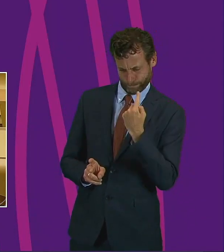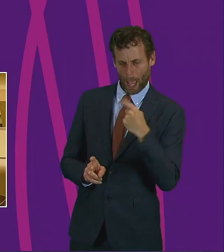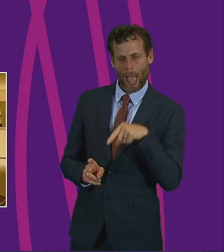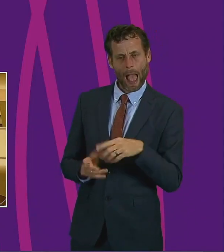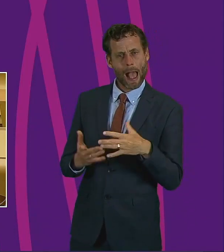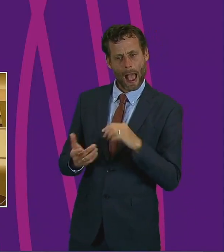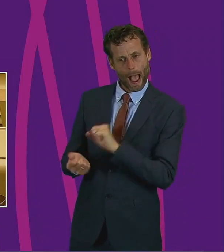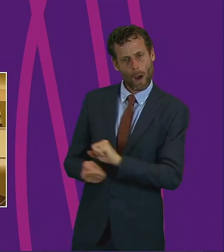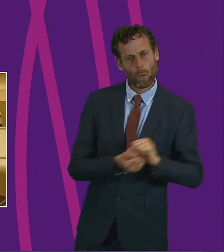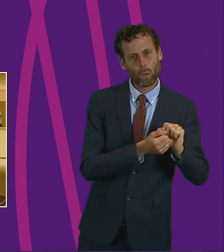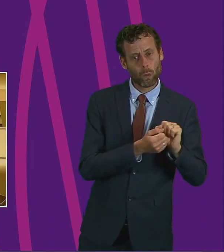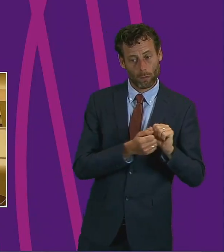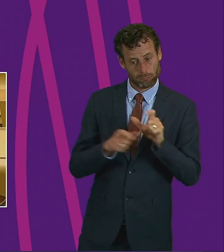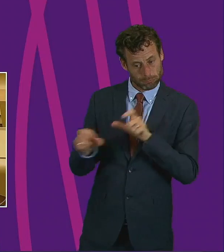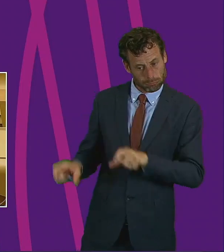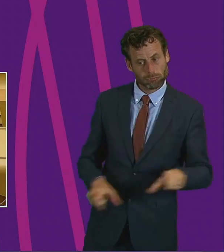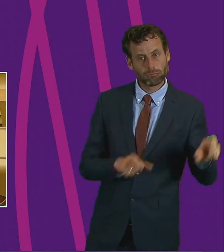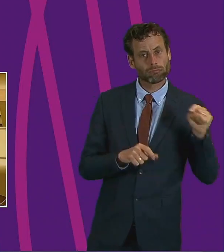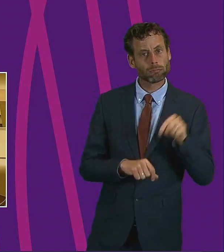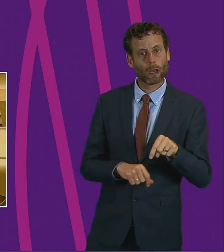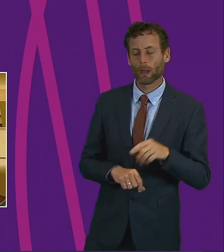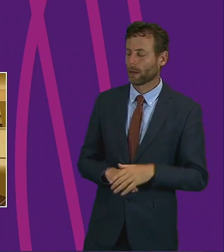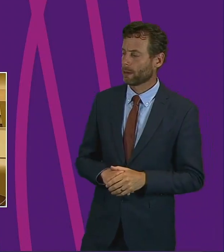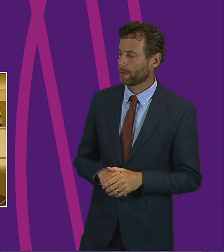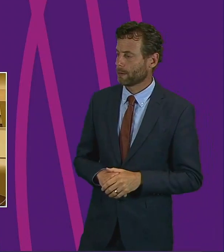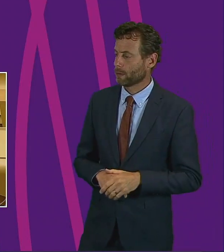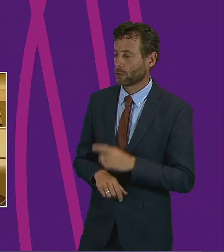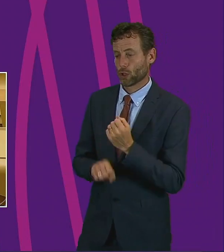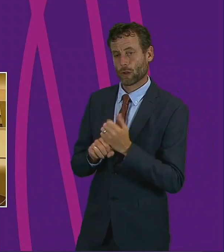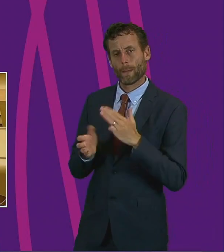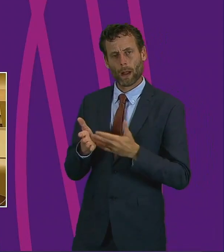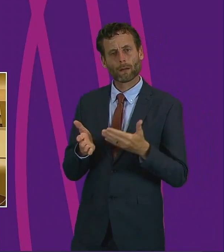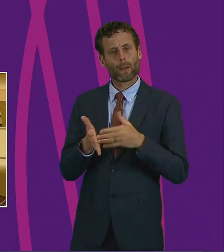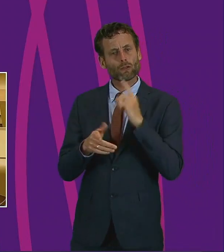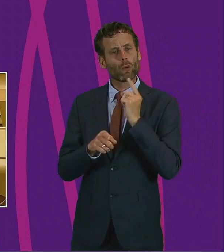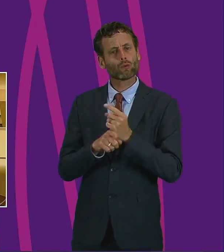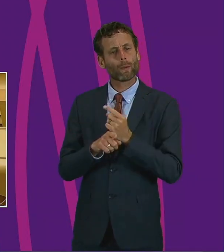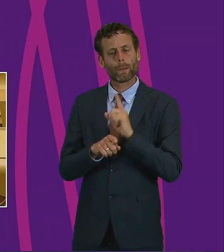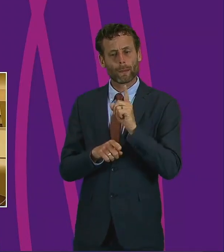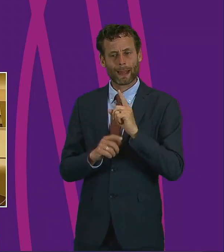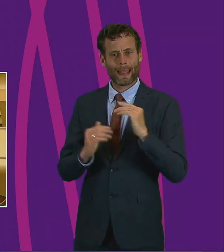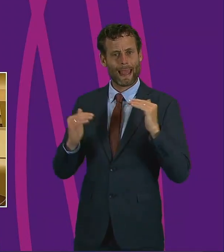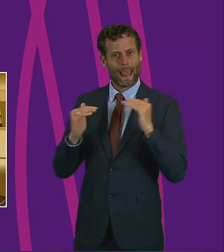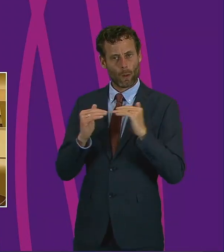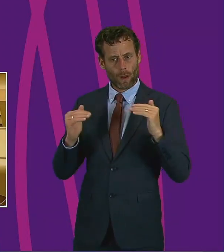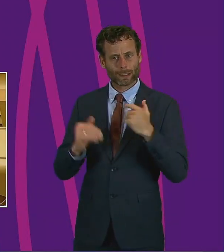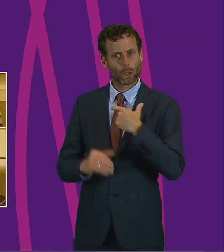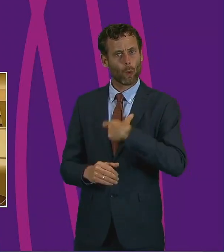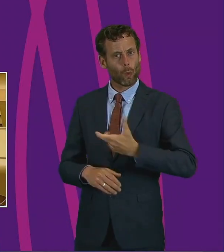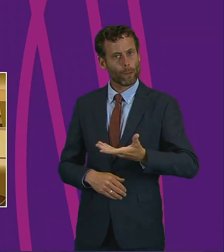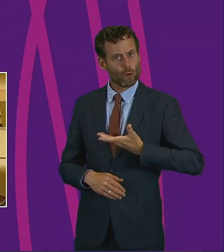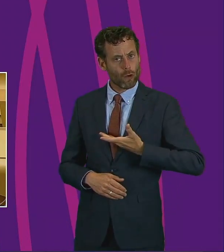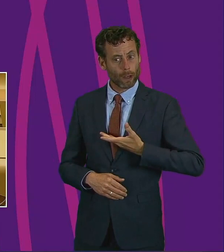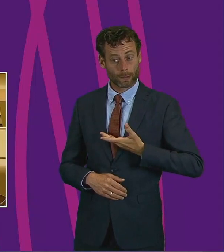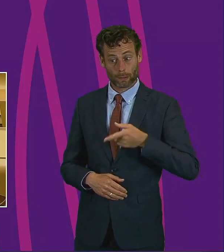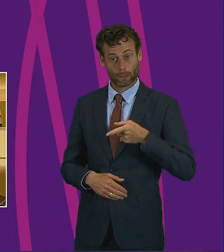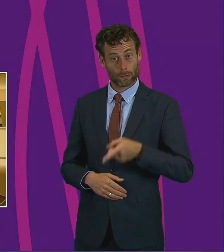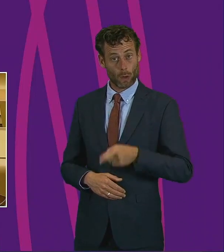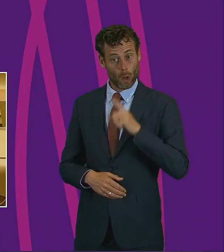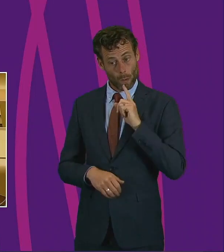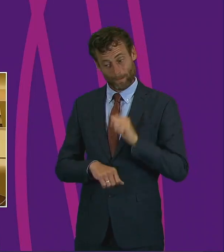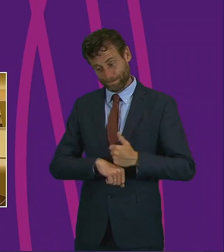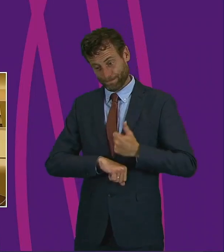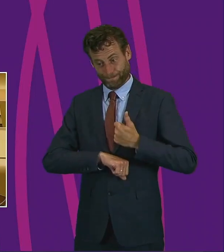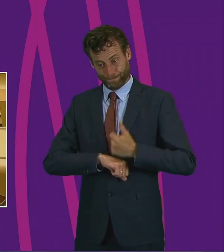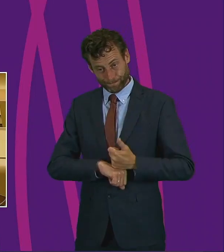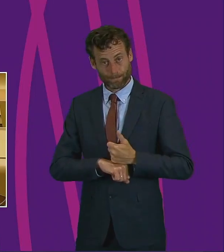practice and how this can be used. Gillian Martin also spoke about the importance of equalities and human rights and whether that would be embedded in